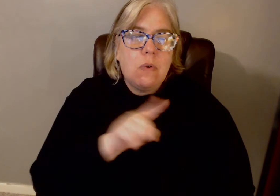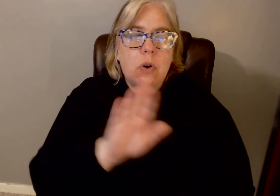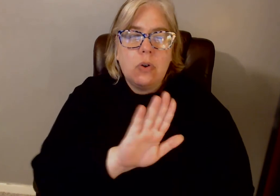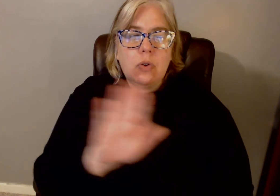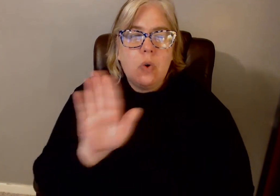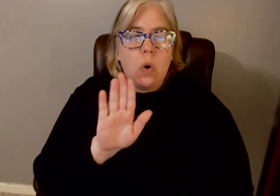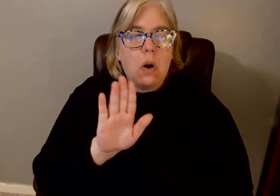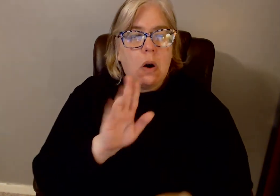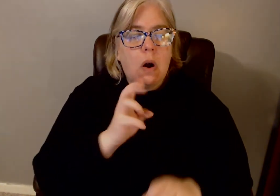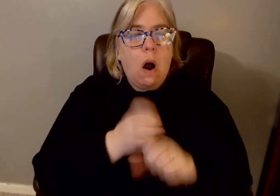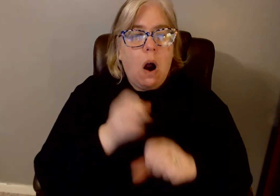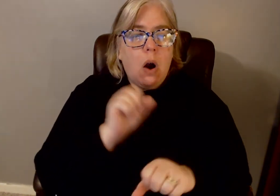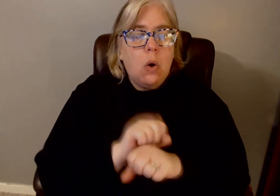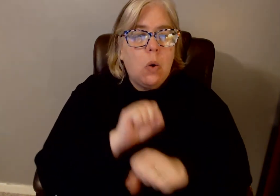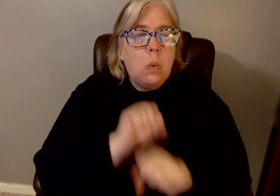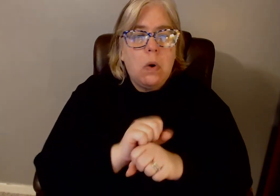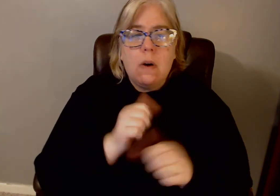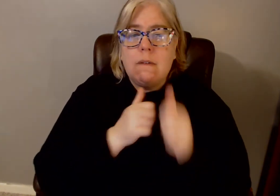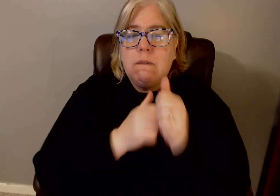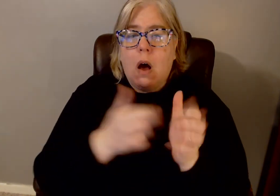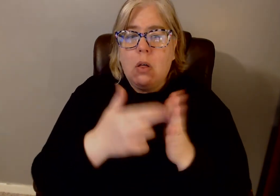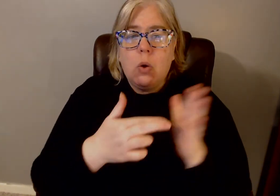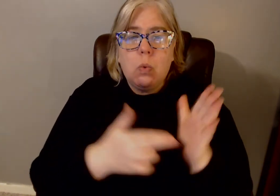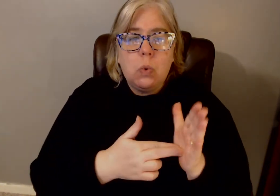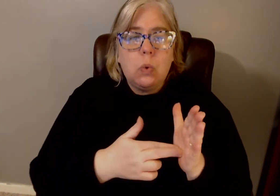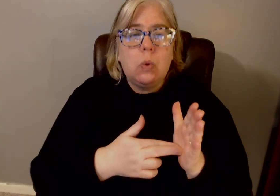for follow-up.